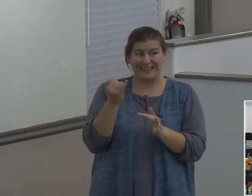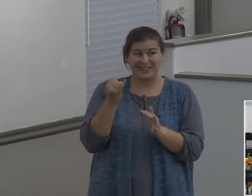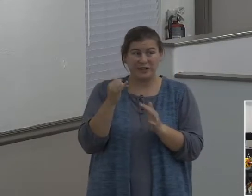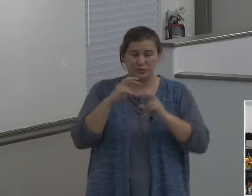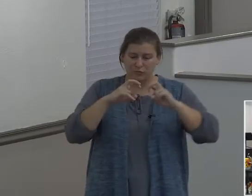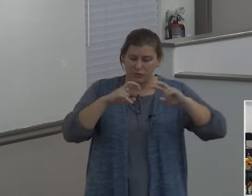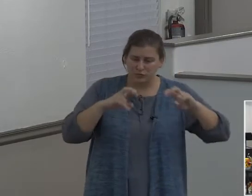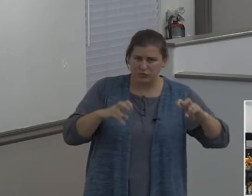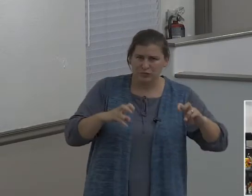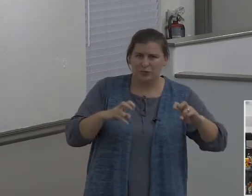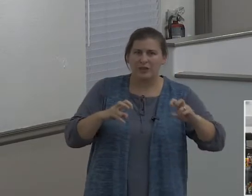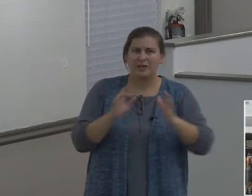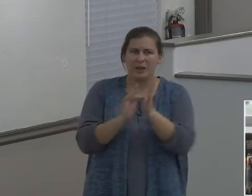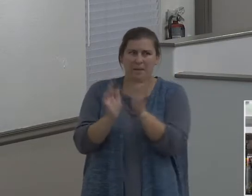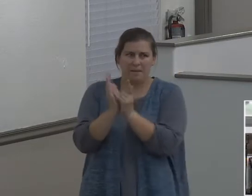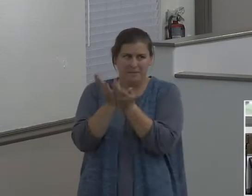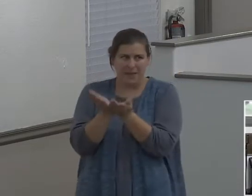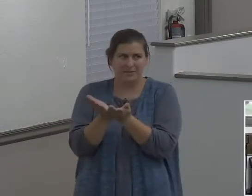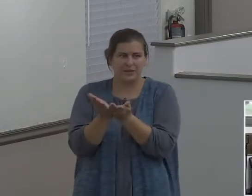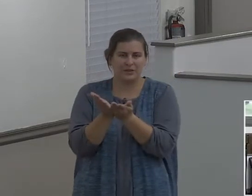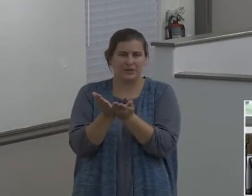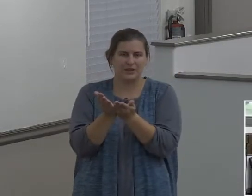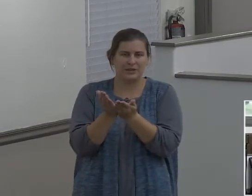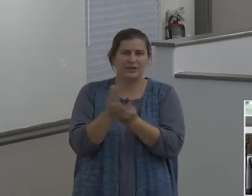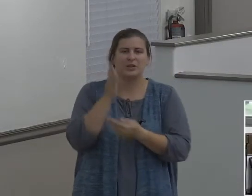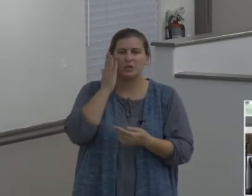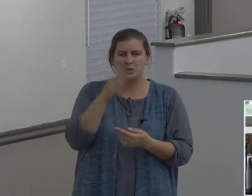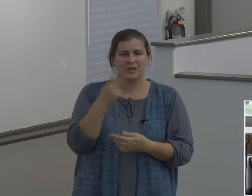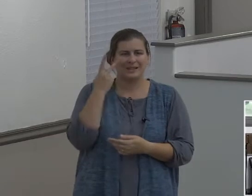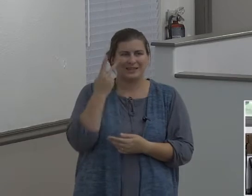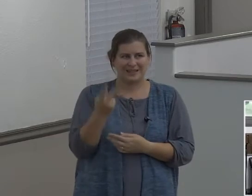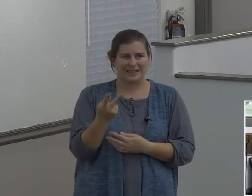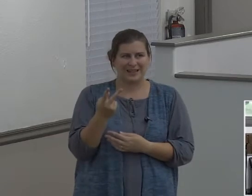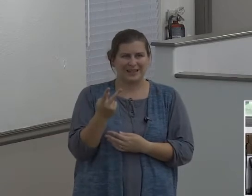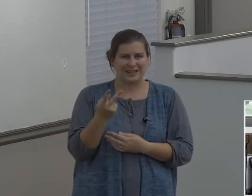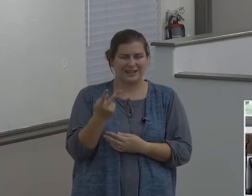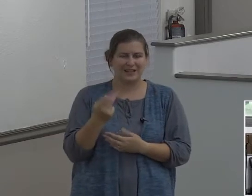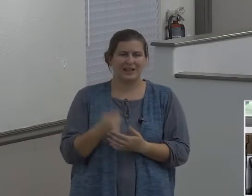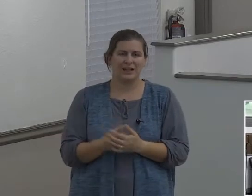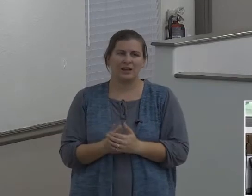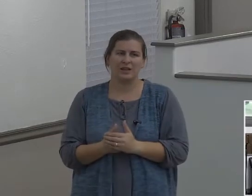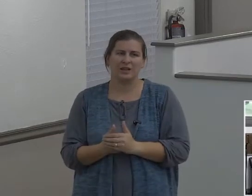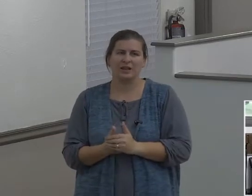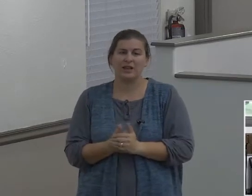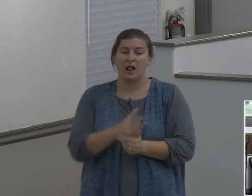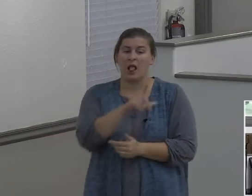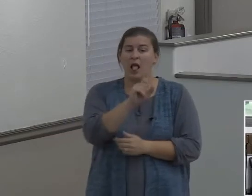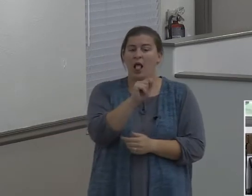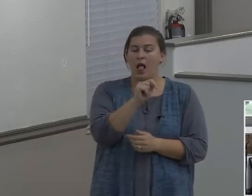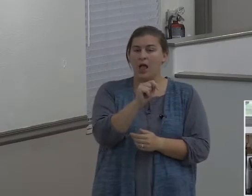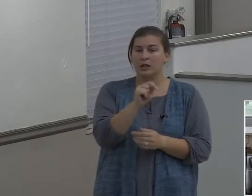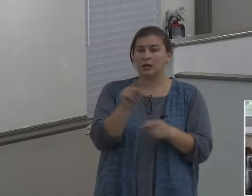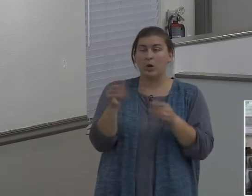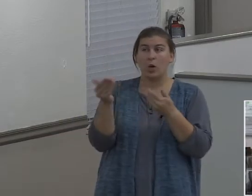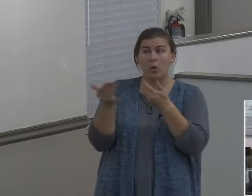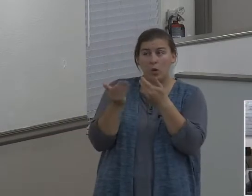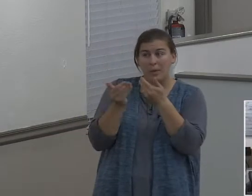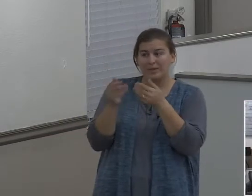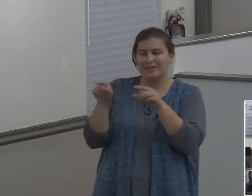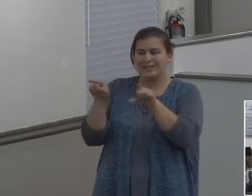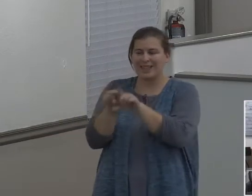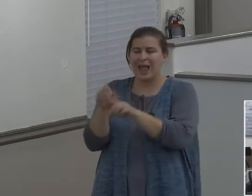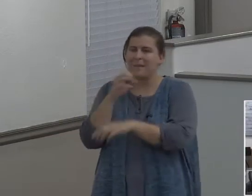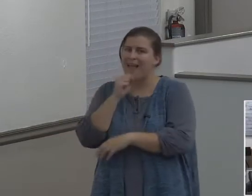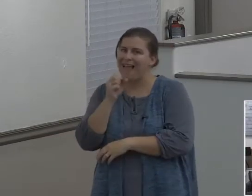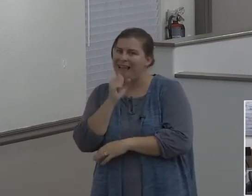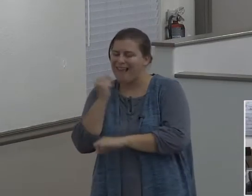quick, you're going to see that he was nearly the same age, probably, as Abram